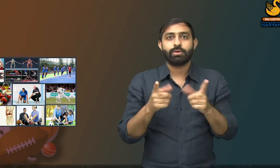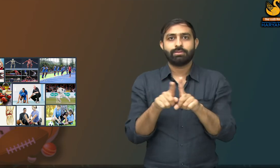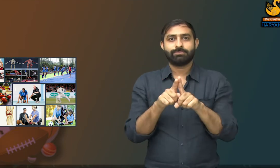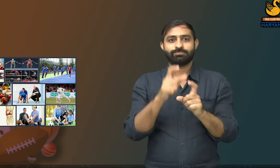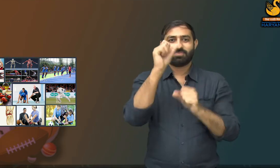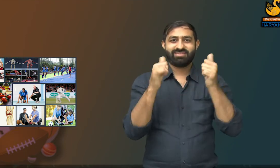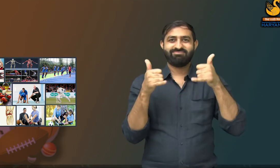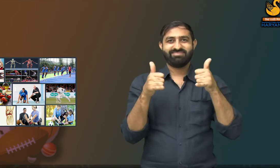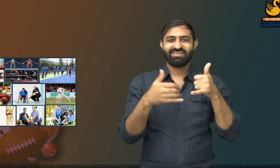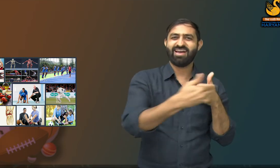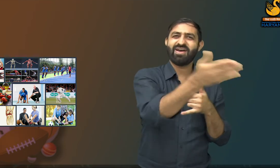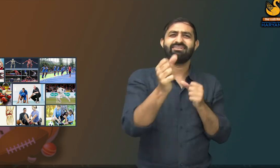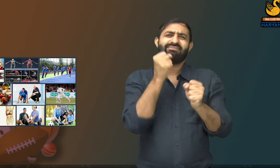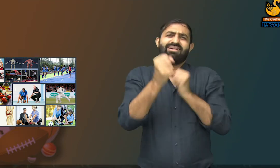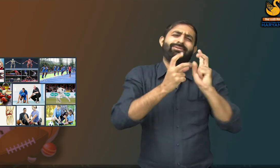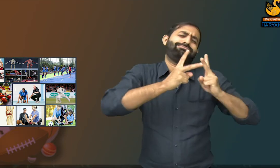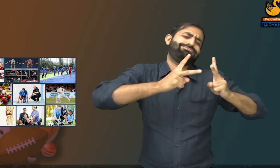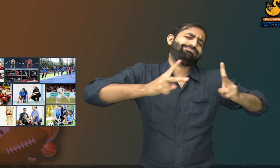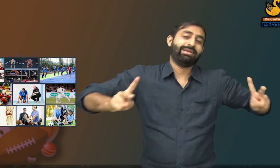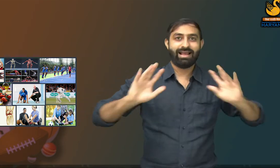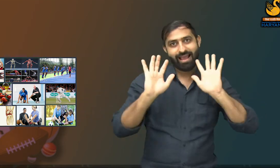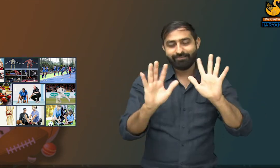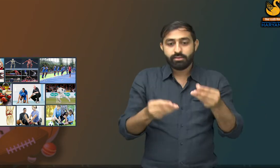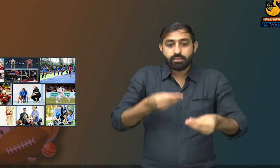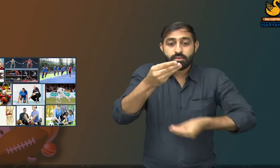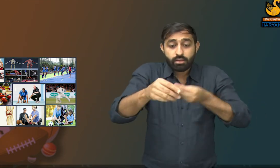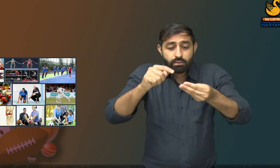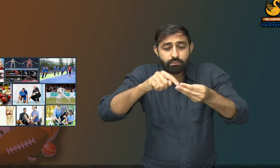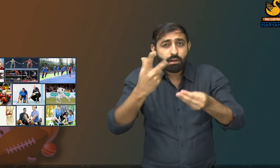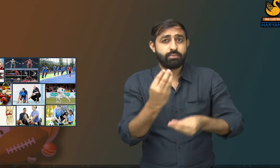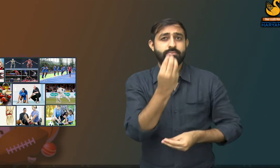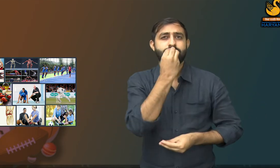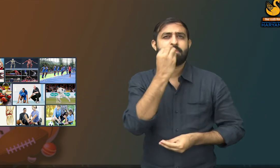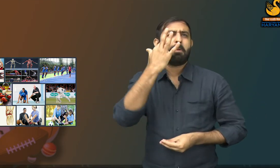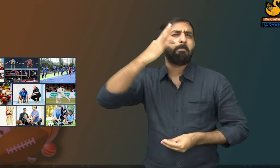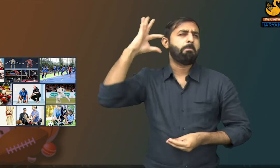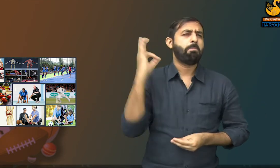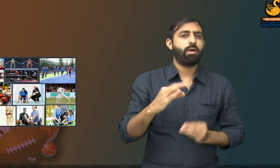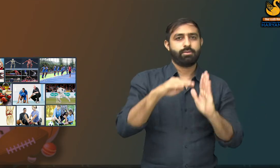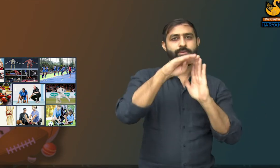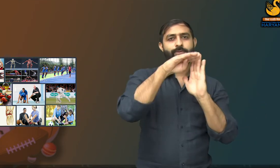Healthy diet and nutrition is very important to play different sports.